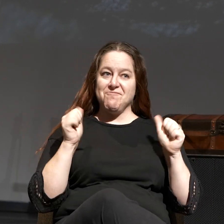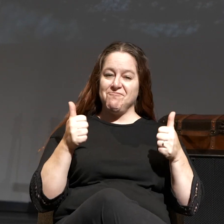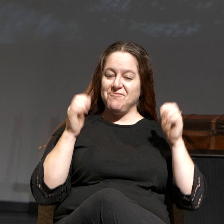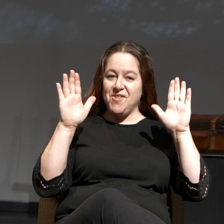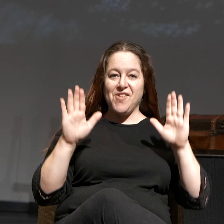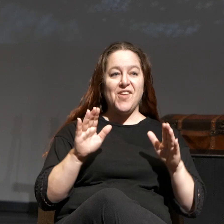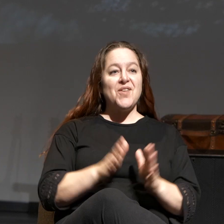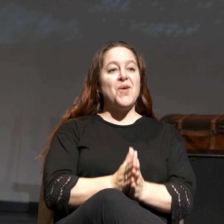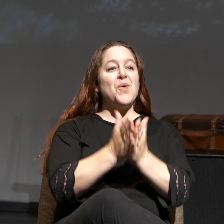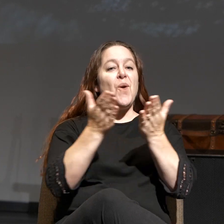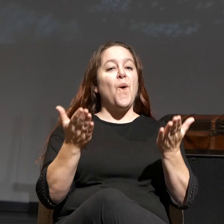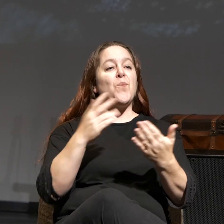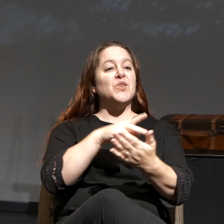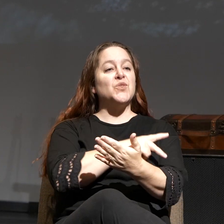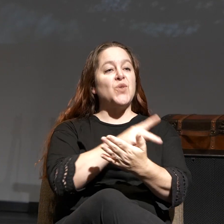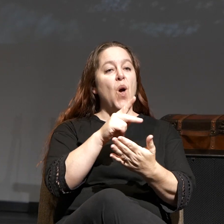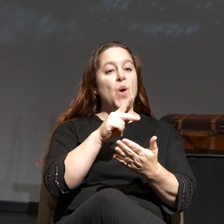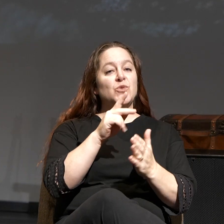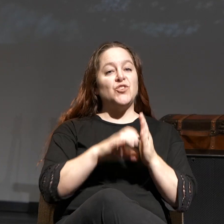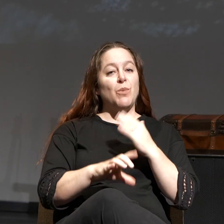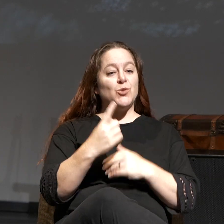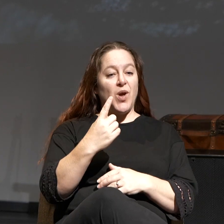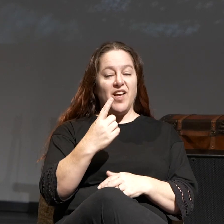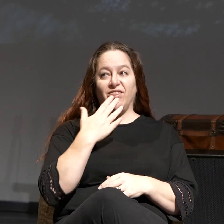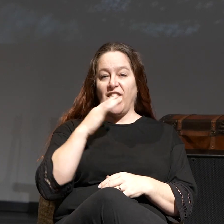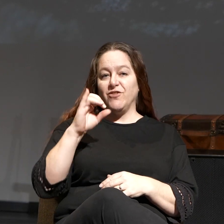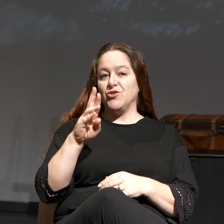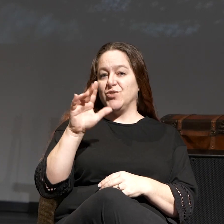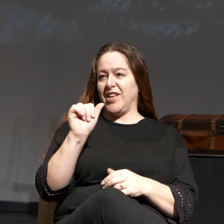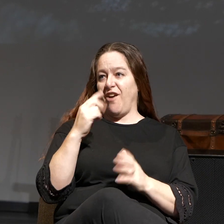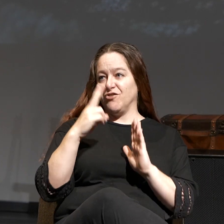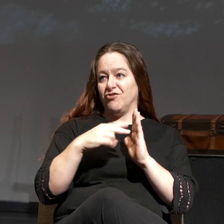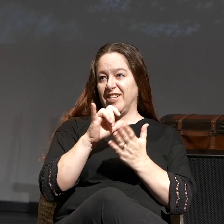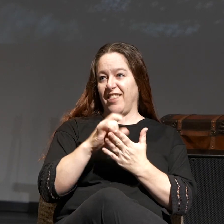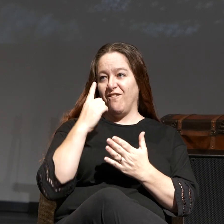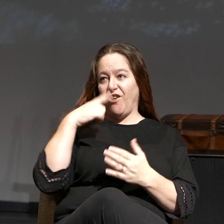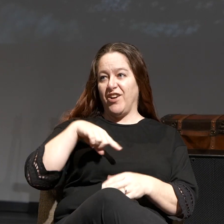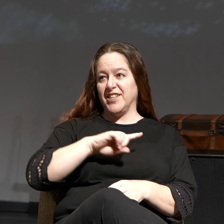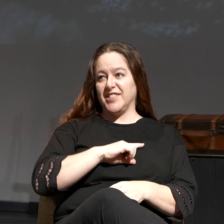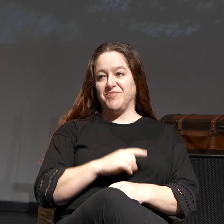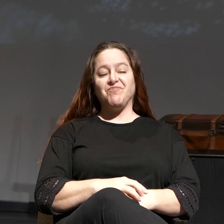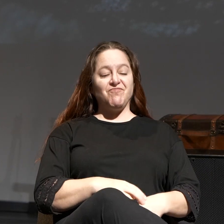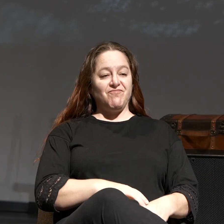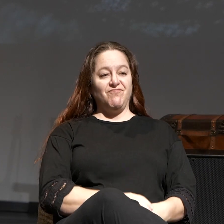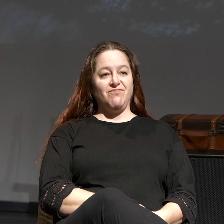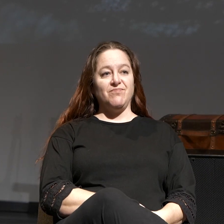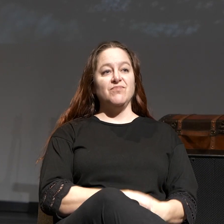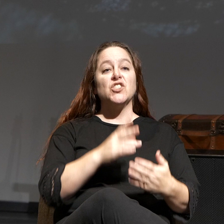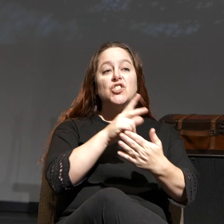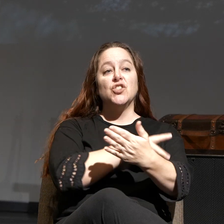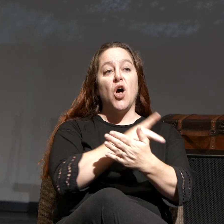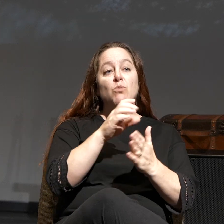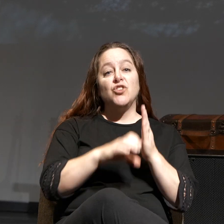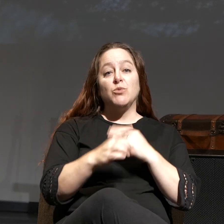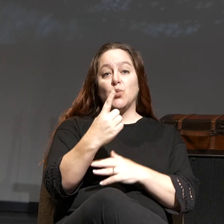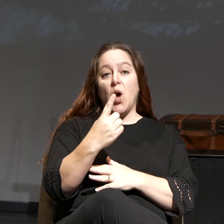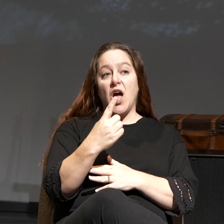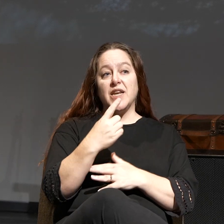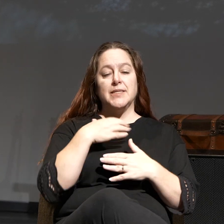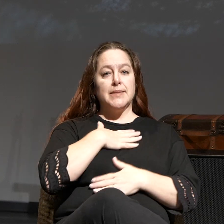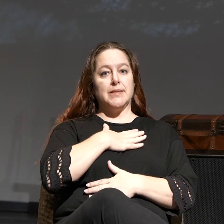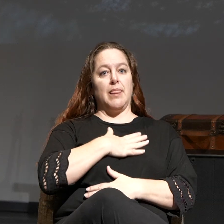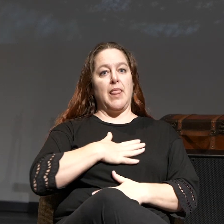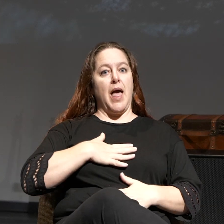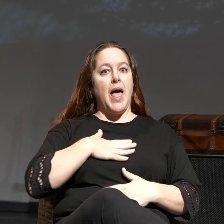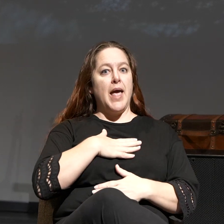you have your Bibles, turn to Psalm chapter 1. Thank you, Julia, for reading that for us. Psalm chapter 1, Delight in God's